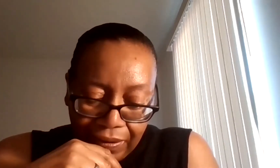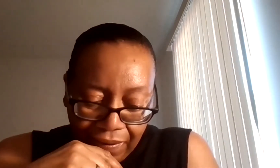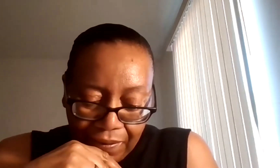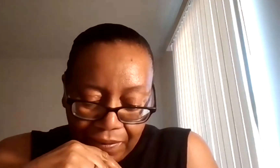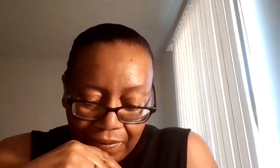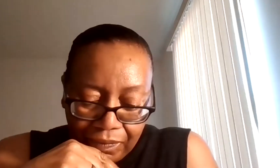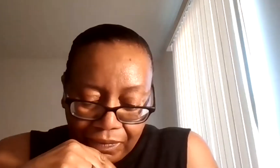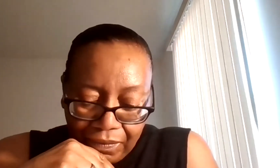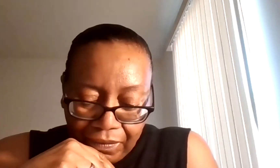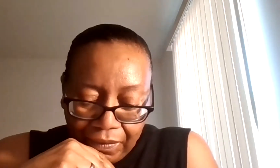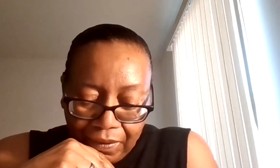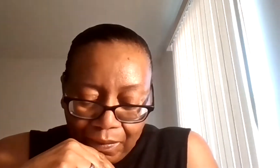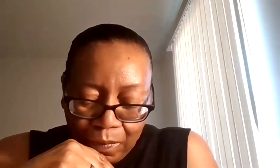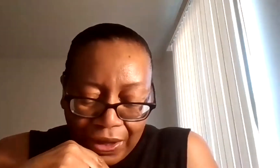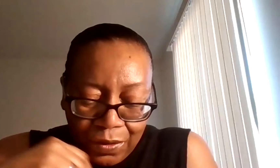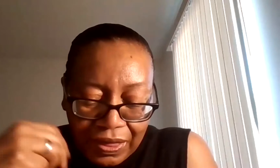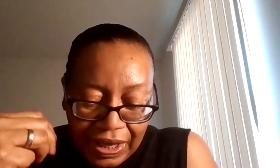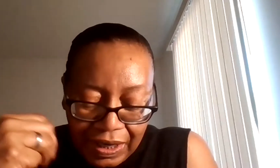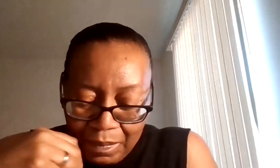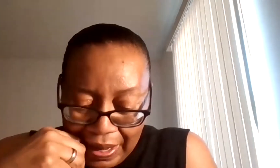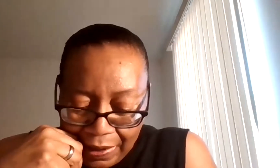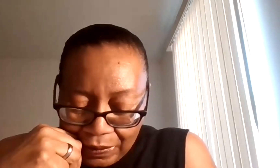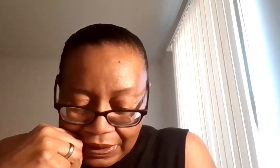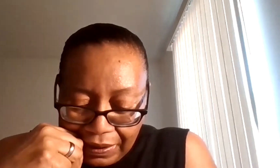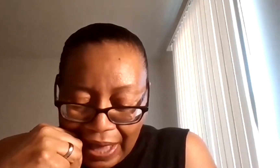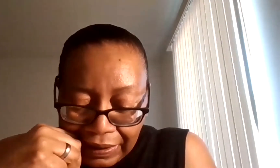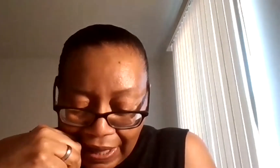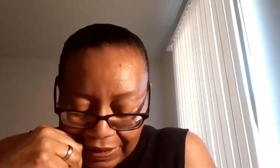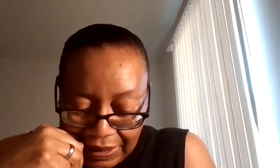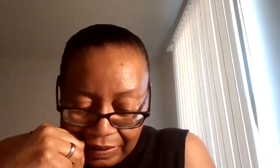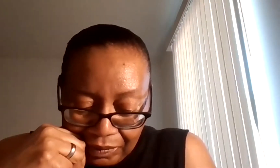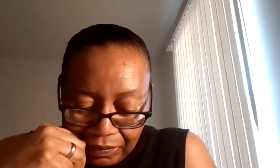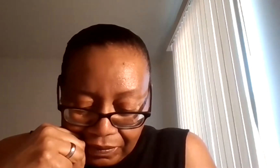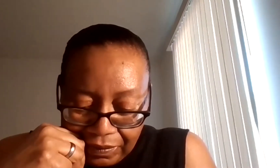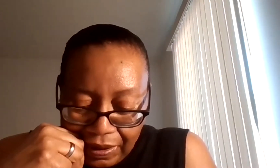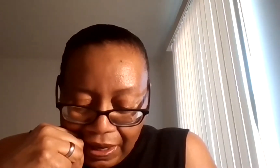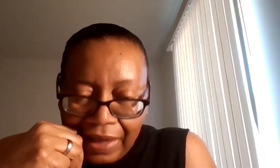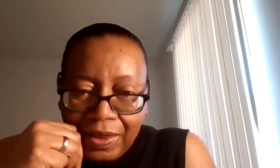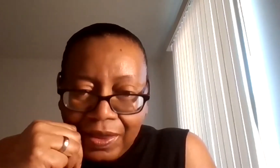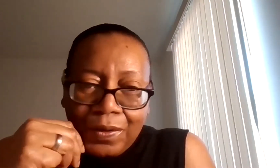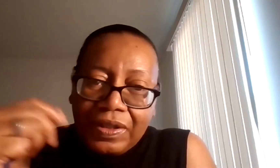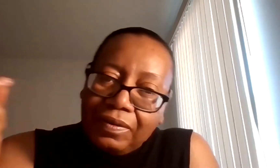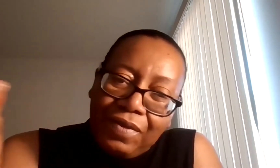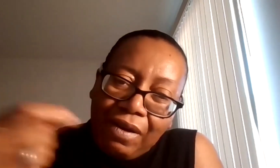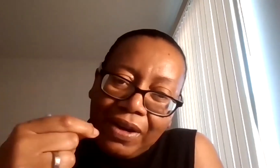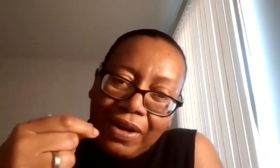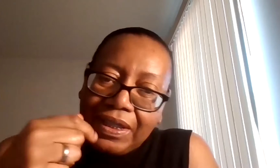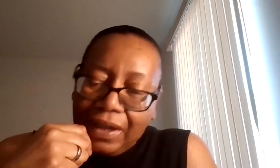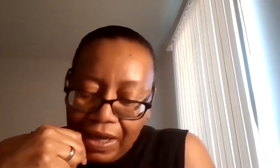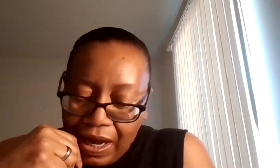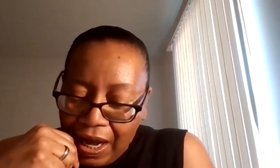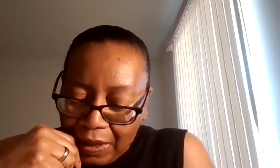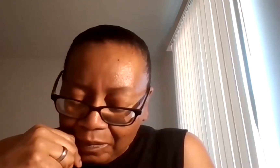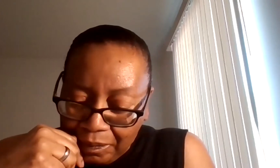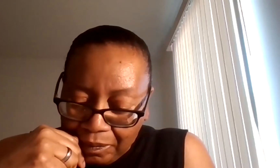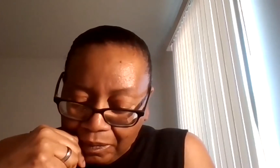So when you think about that legacy and those various